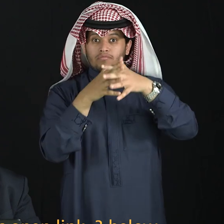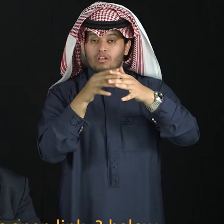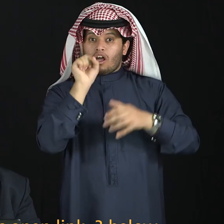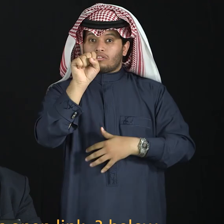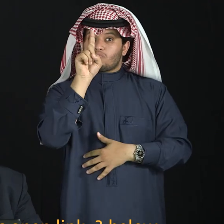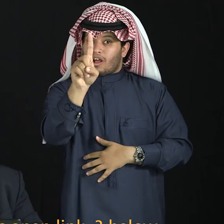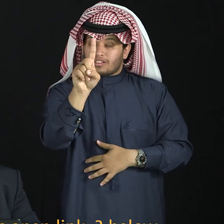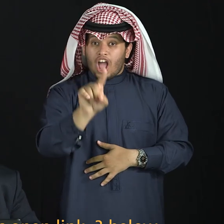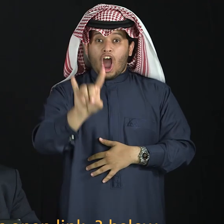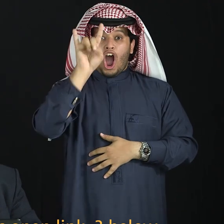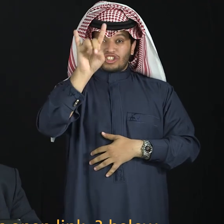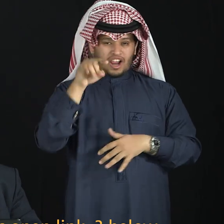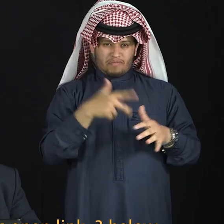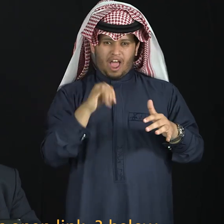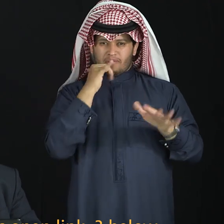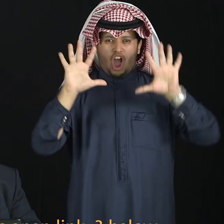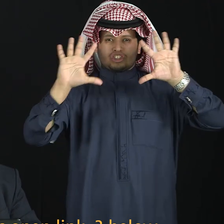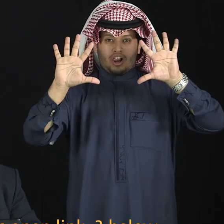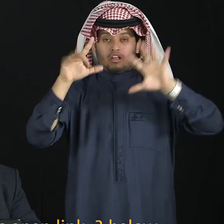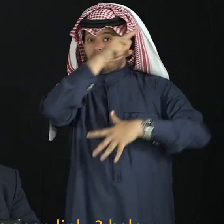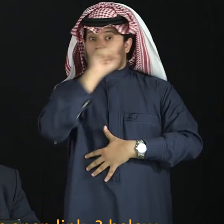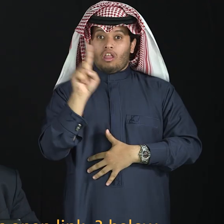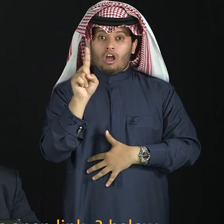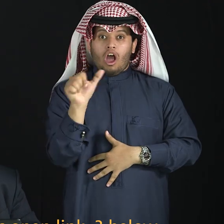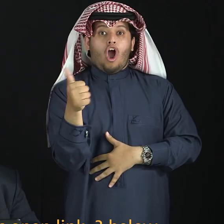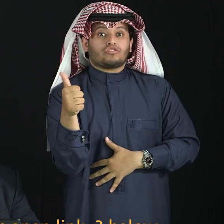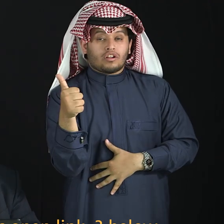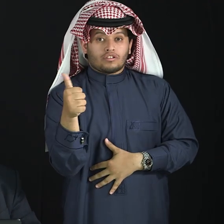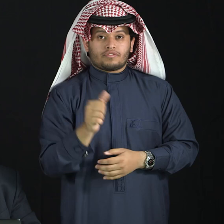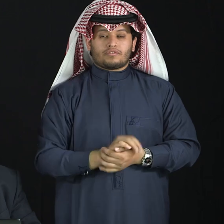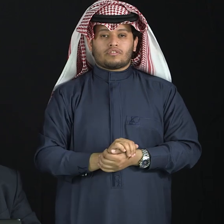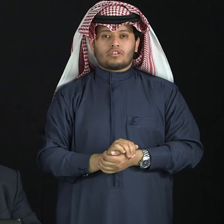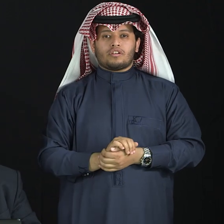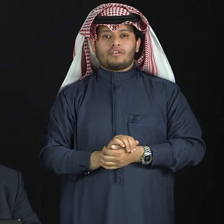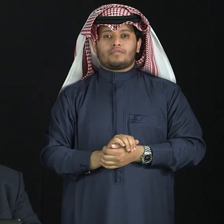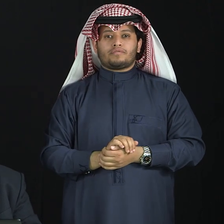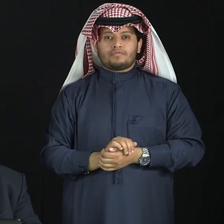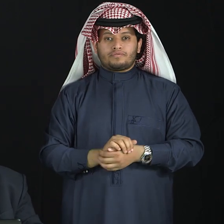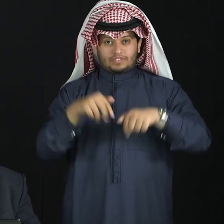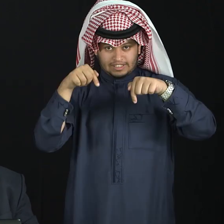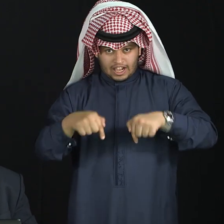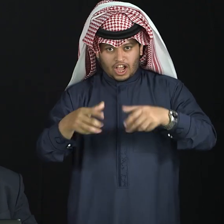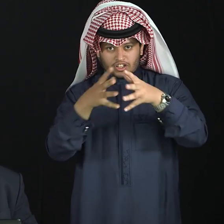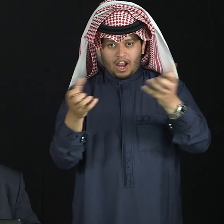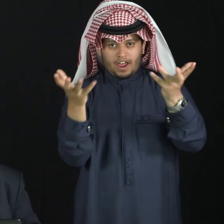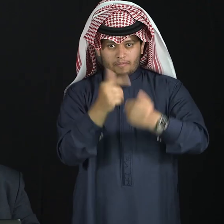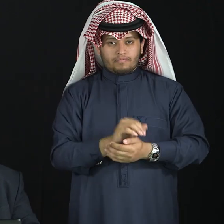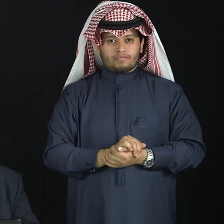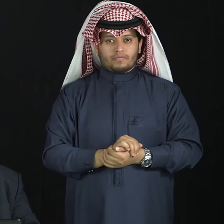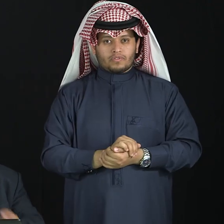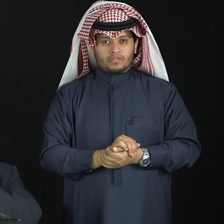something like this. It's only one hand. So, let me just explain these numbers.